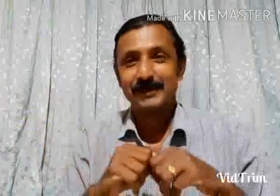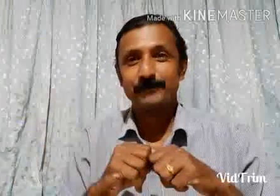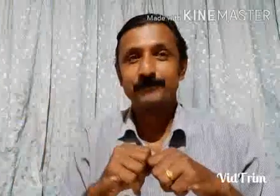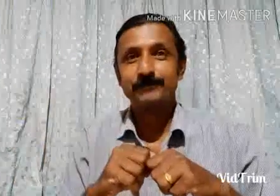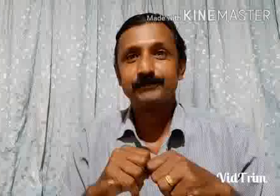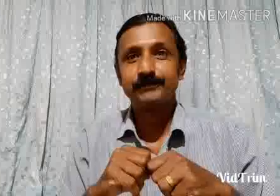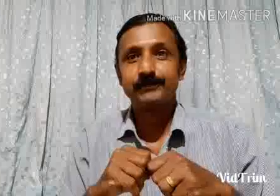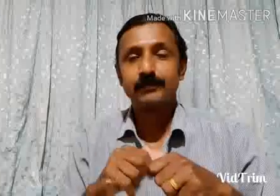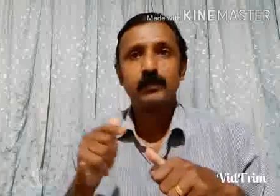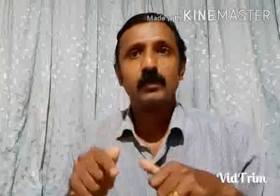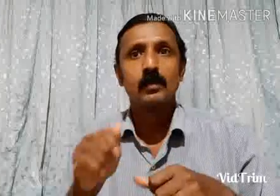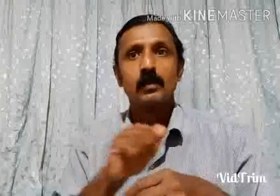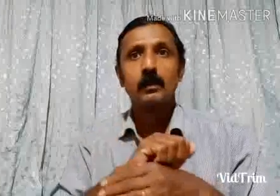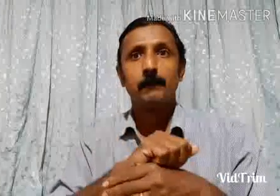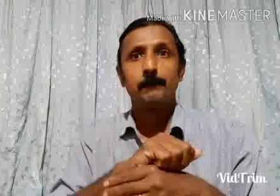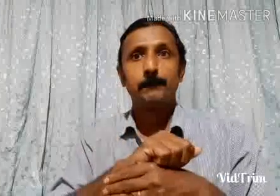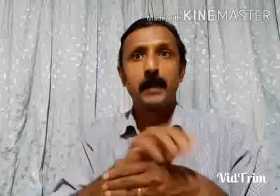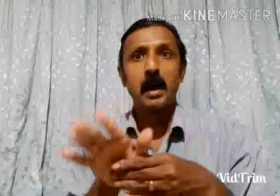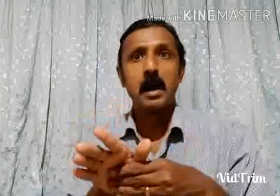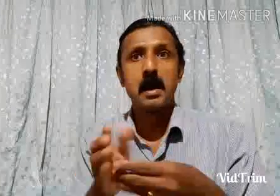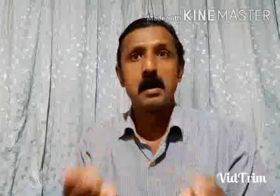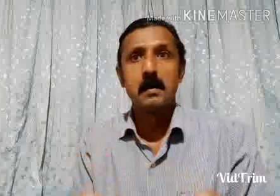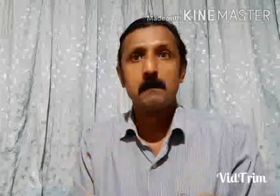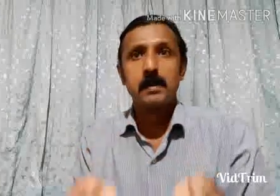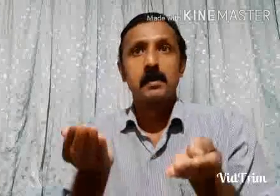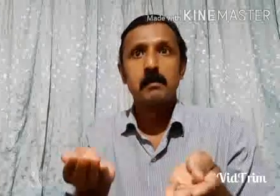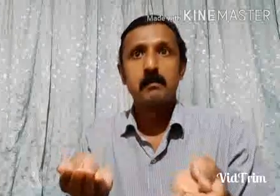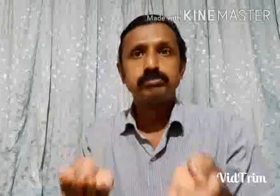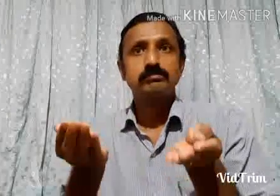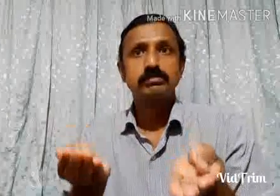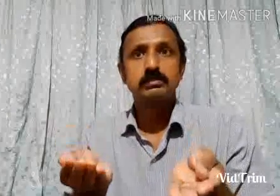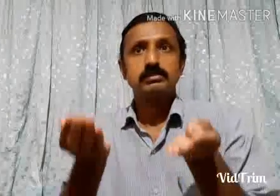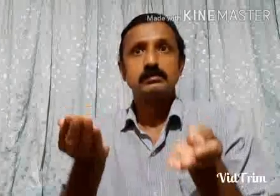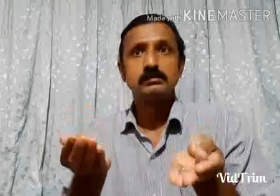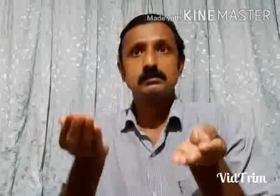There is who but does not He is